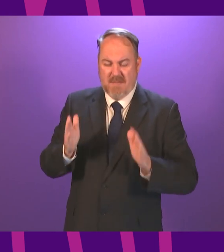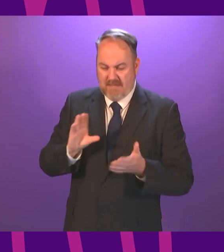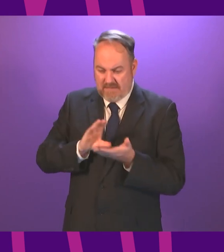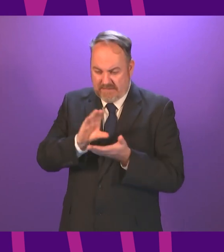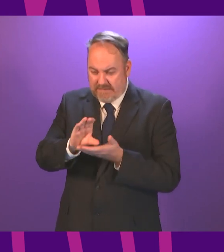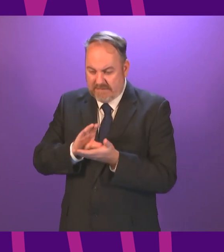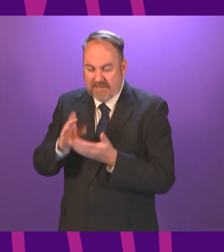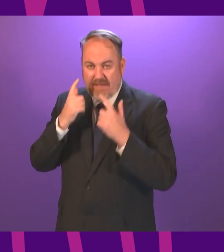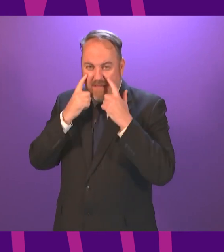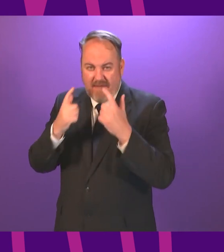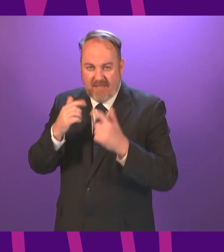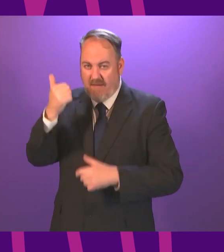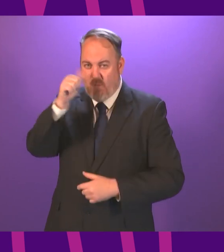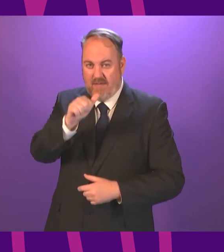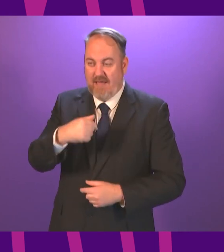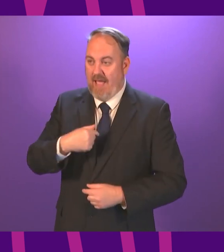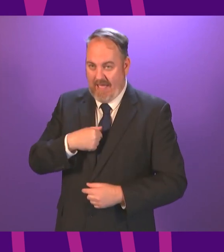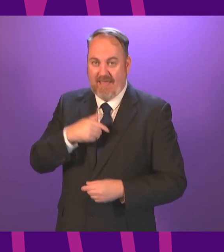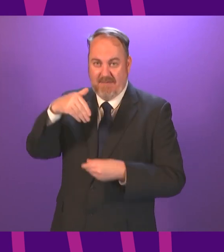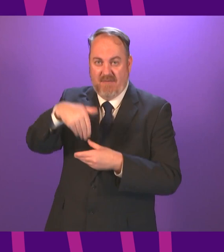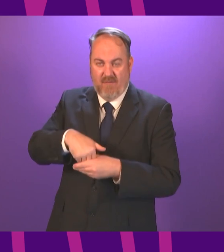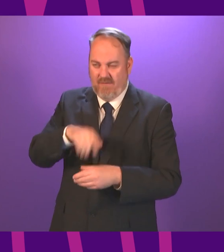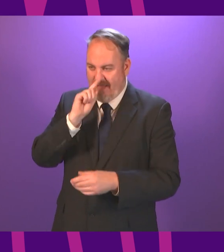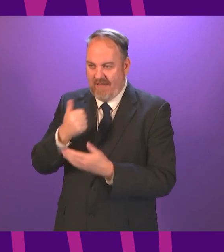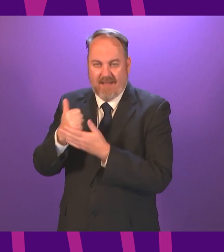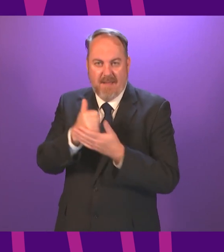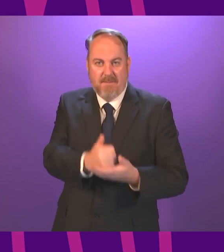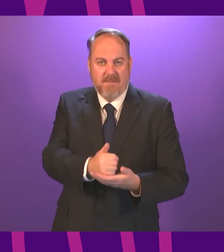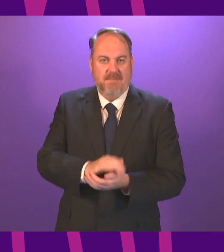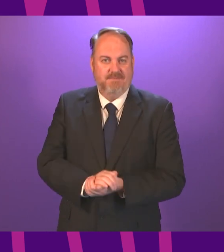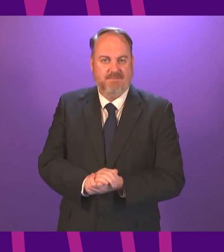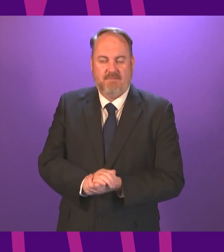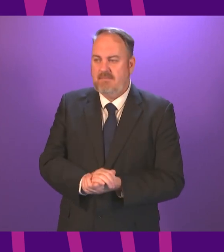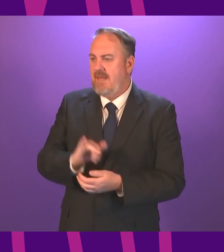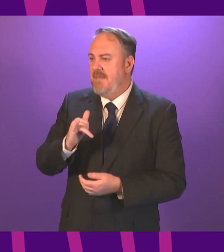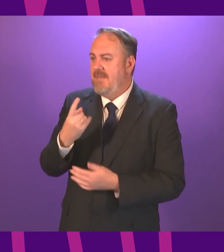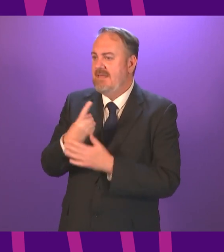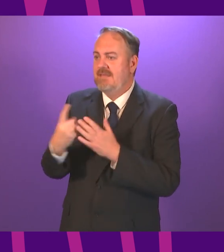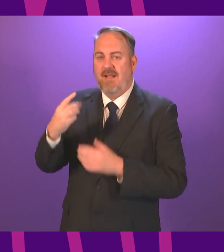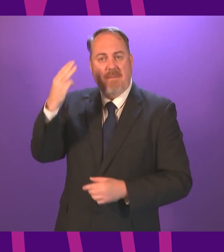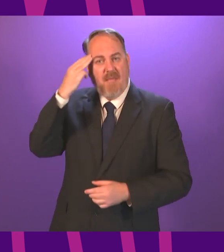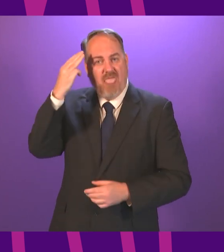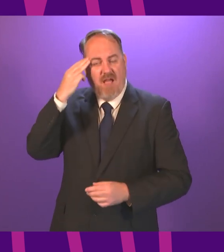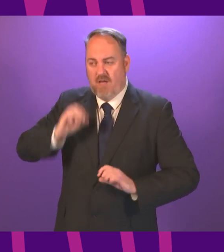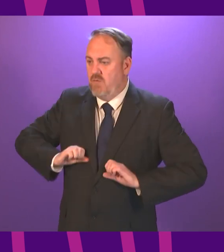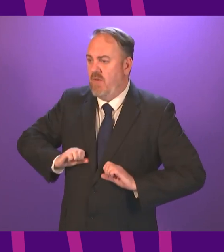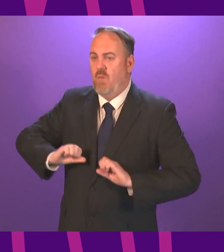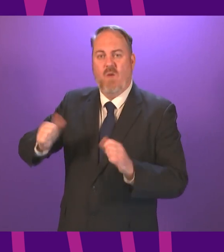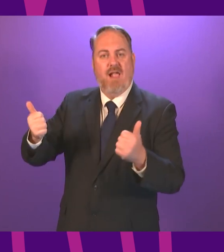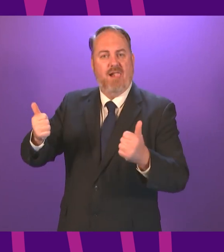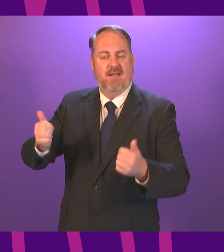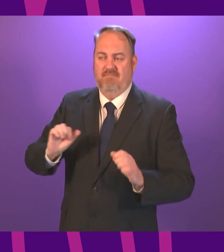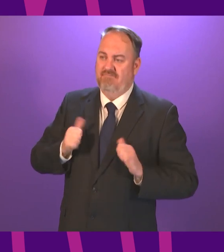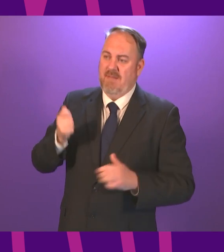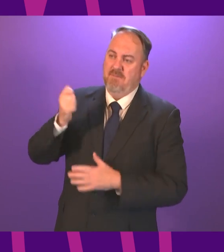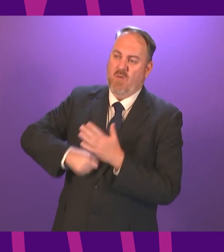and I can help here imagine a single mum fit and well worked all life bought